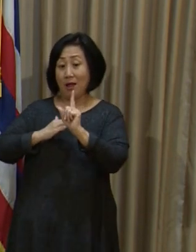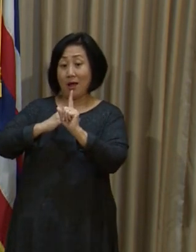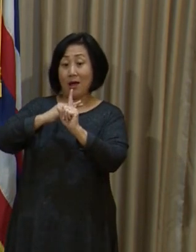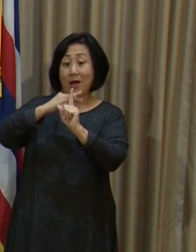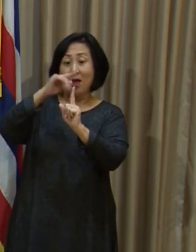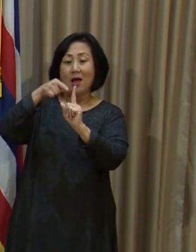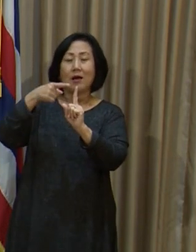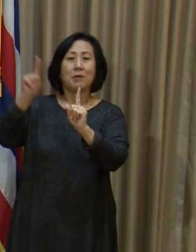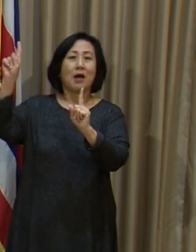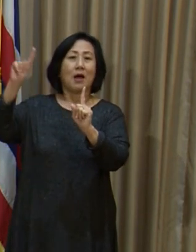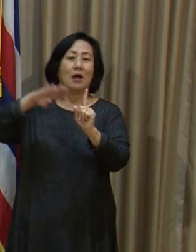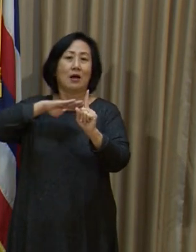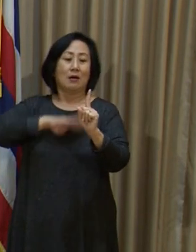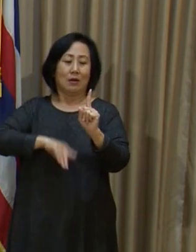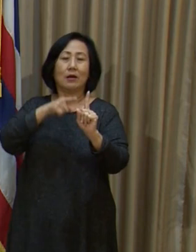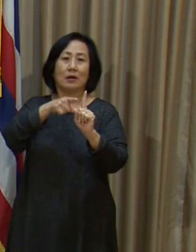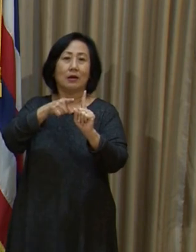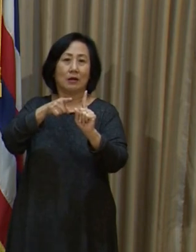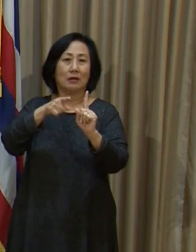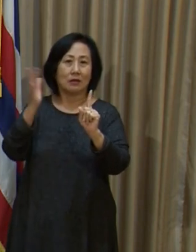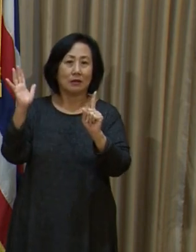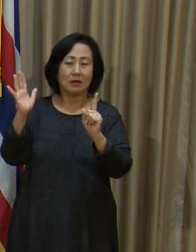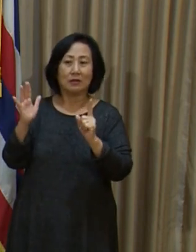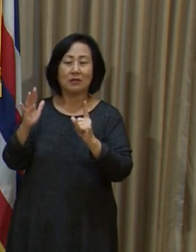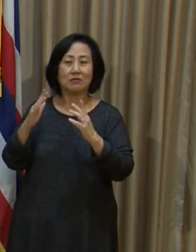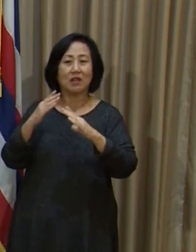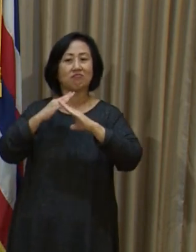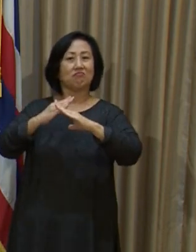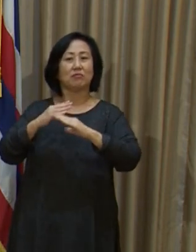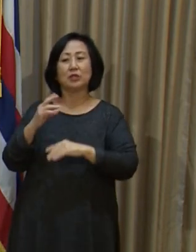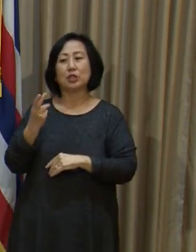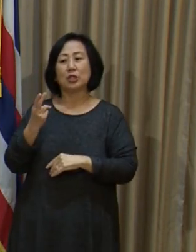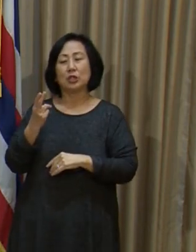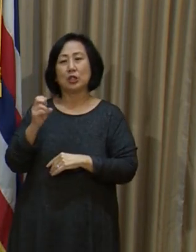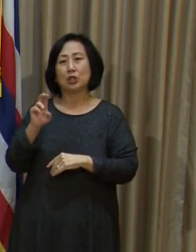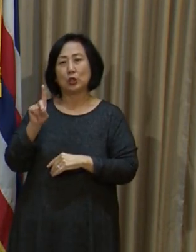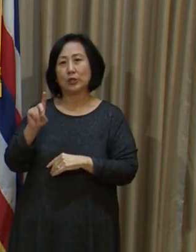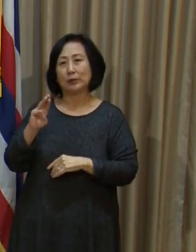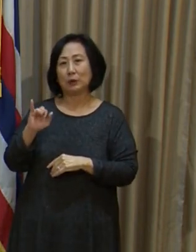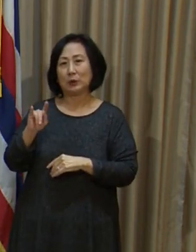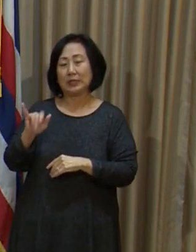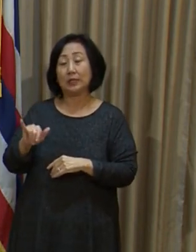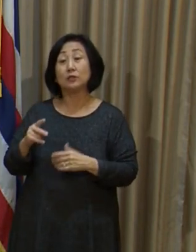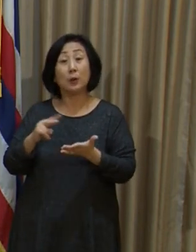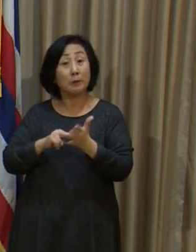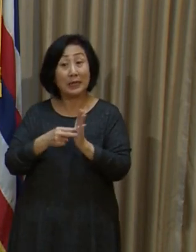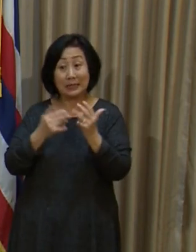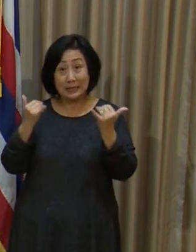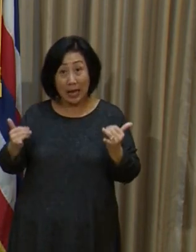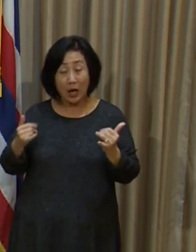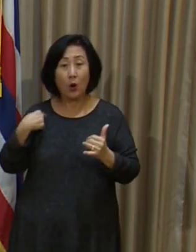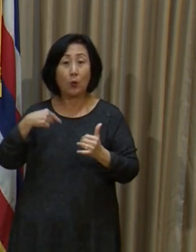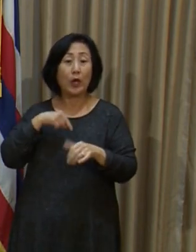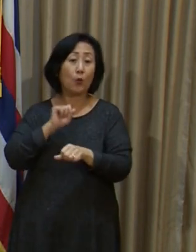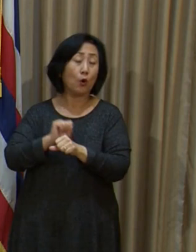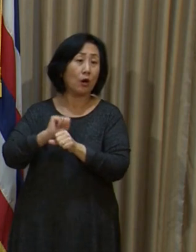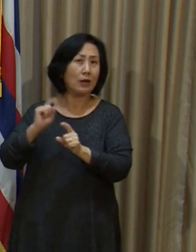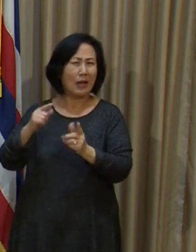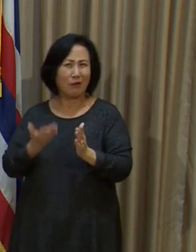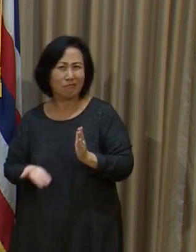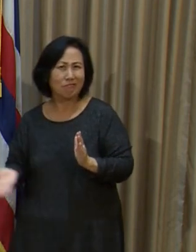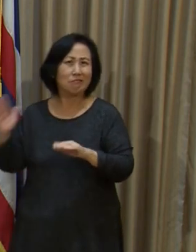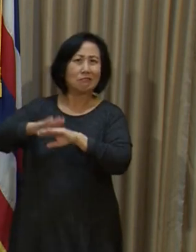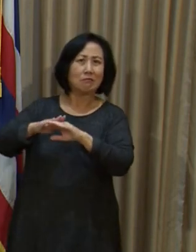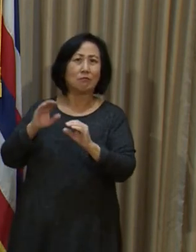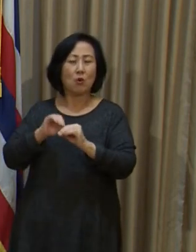vaccination in the community. So it's really about redoubling our efforts, making sure that we are getting